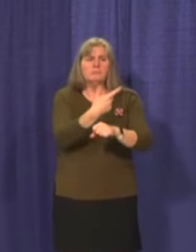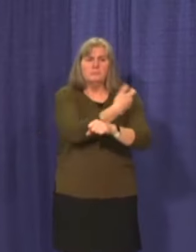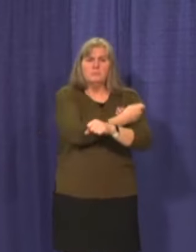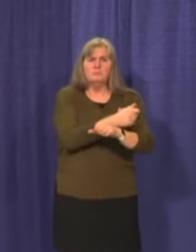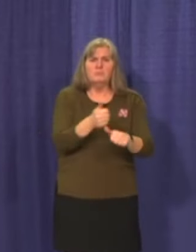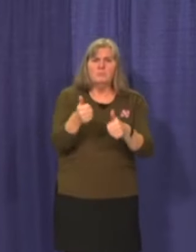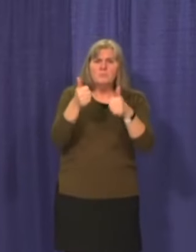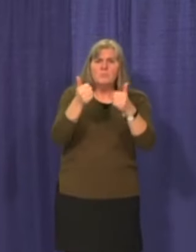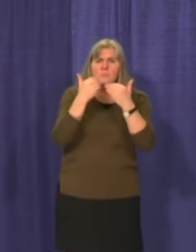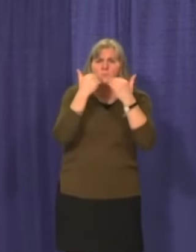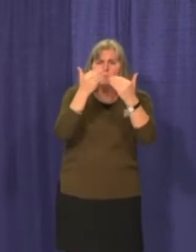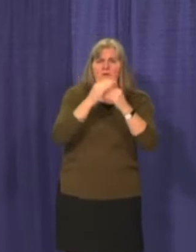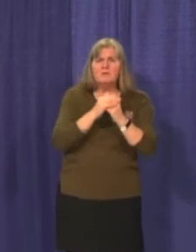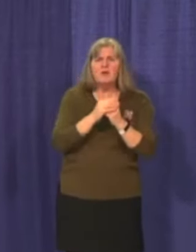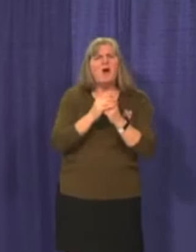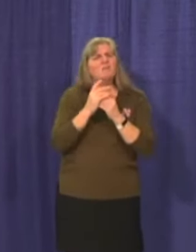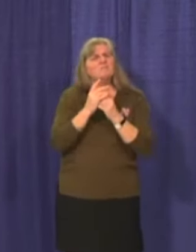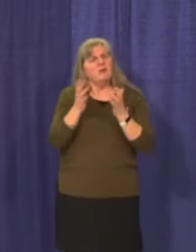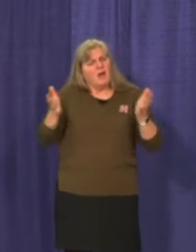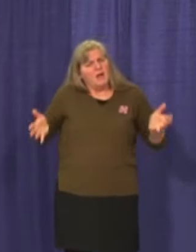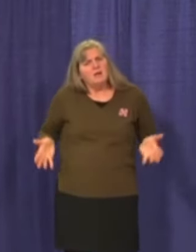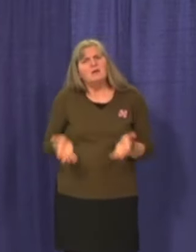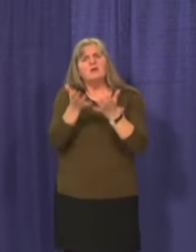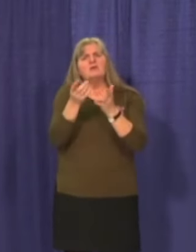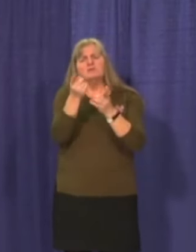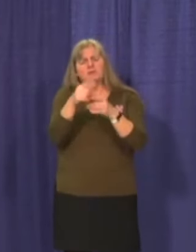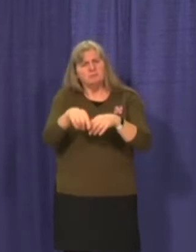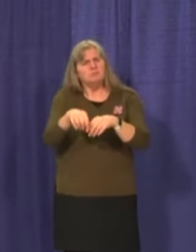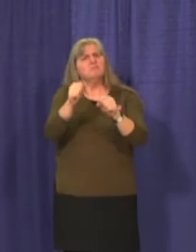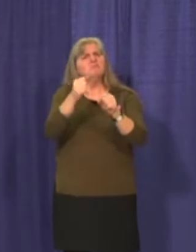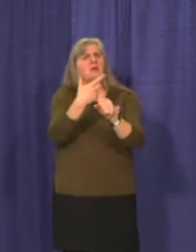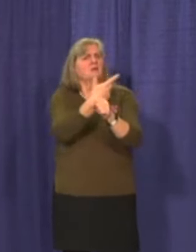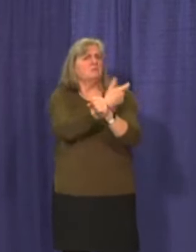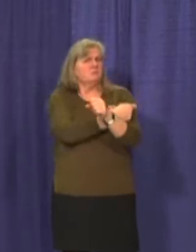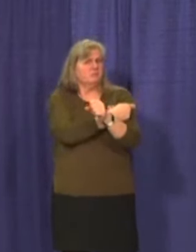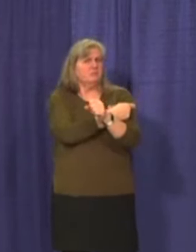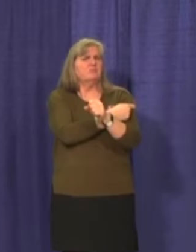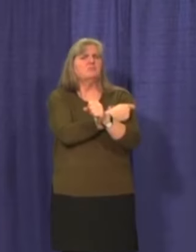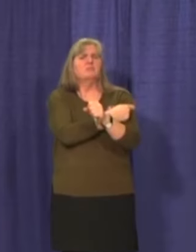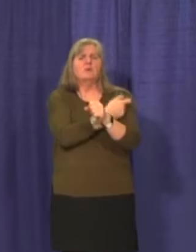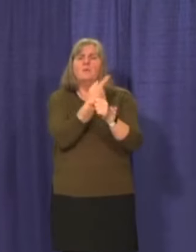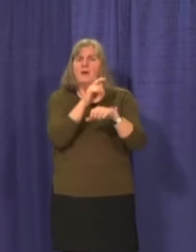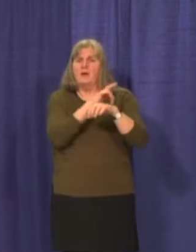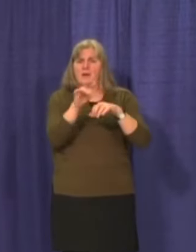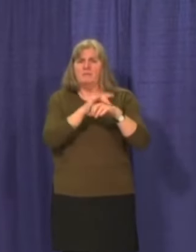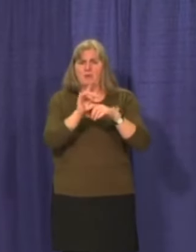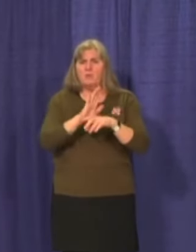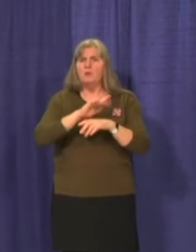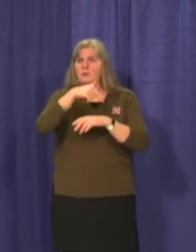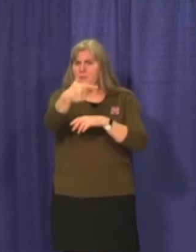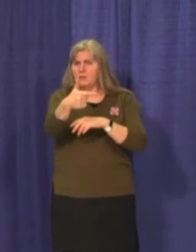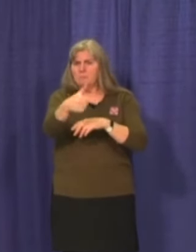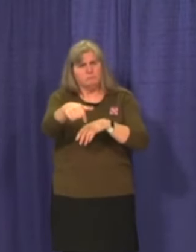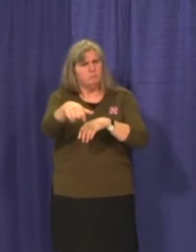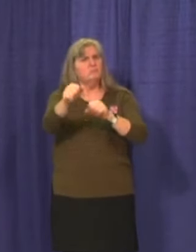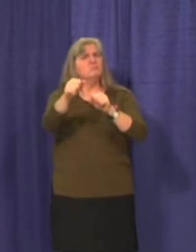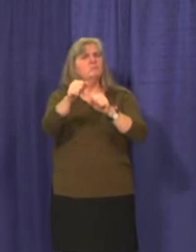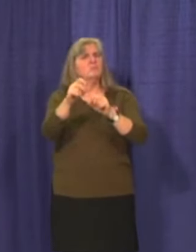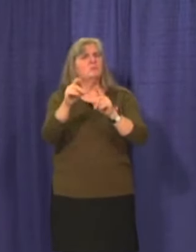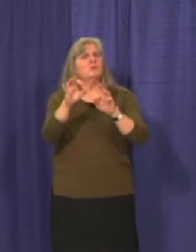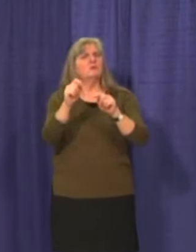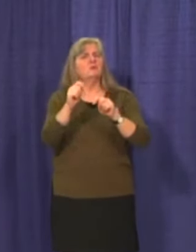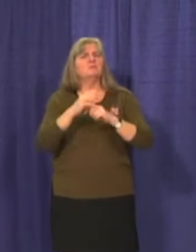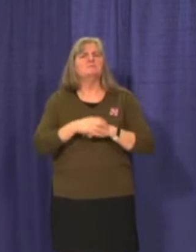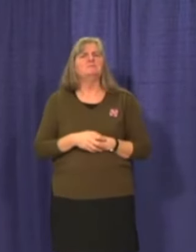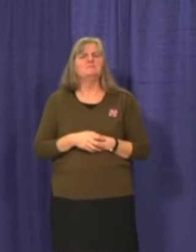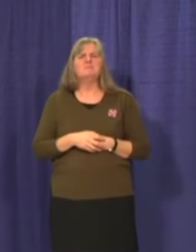to continue to encourage all eligible Yukoners to take their shot when it is your time. You do